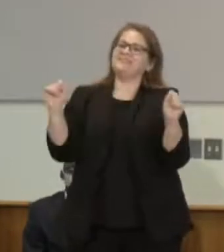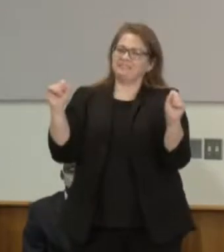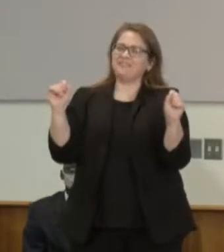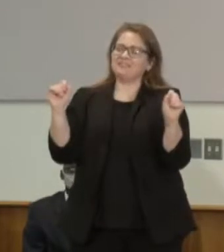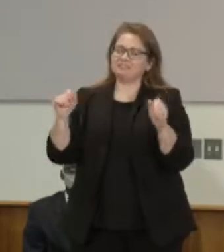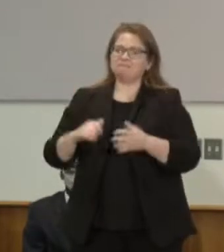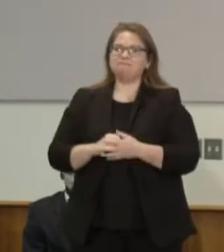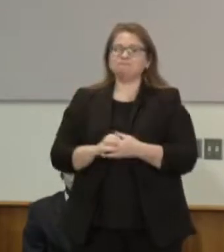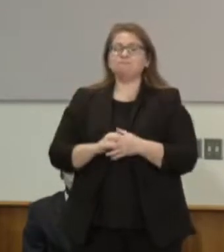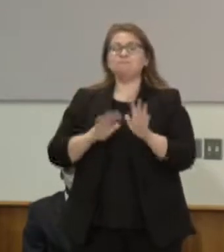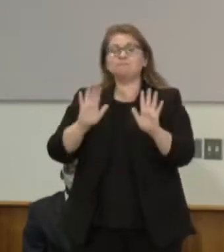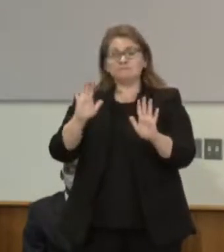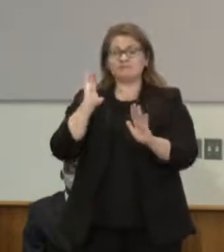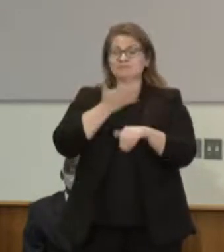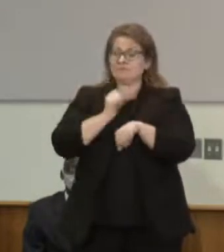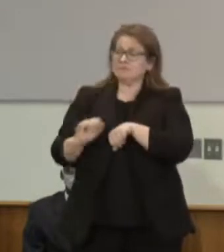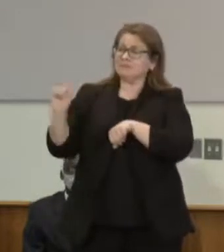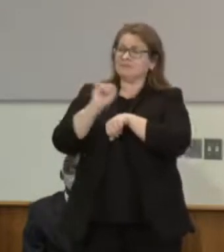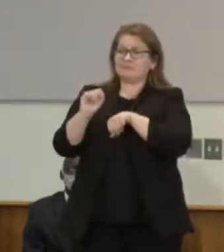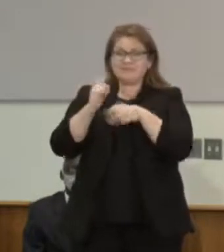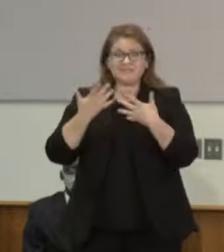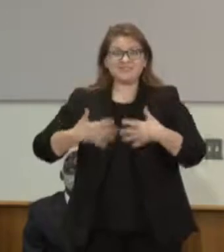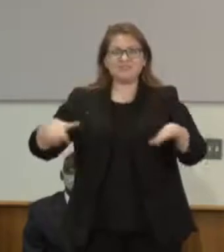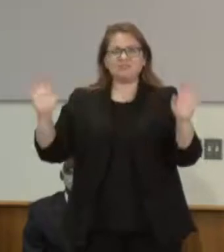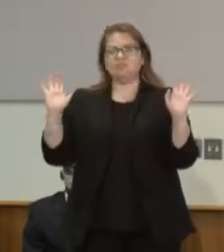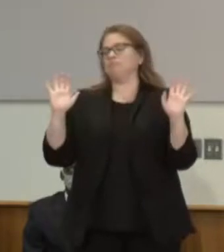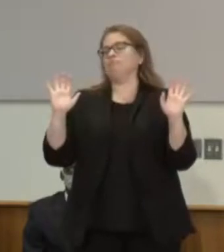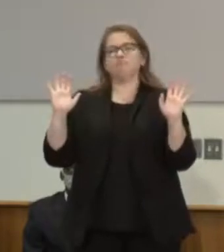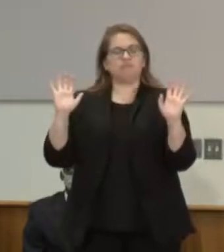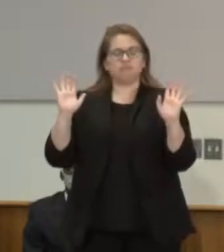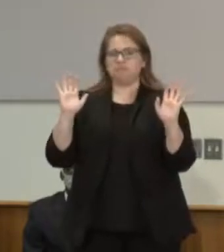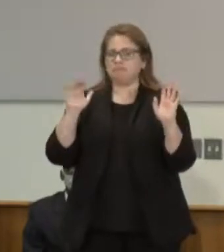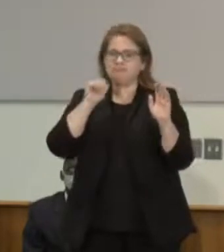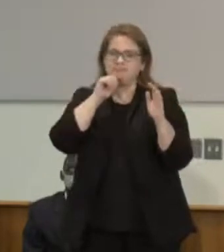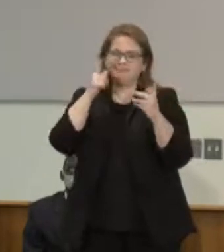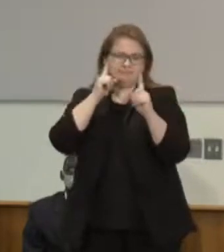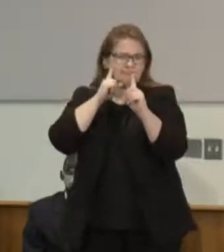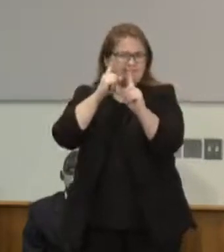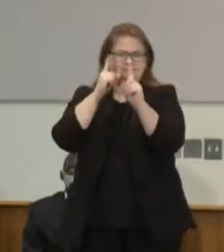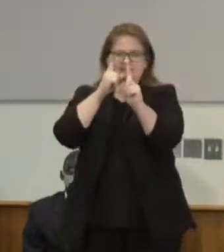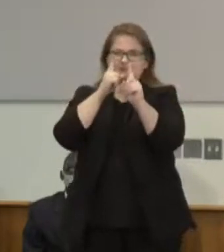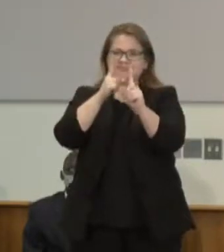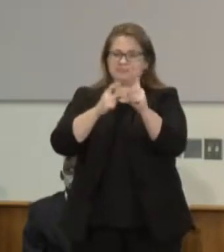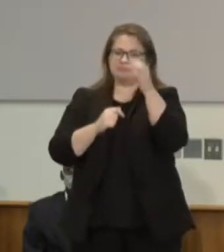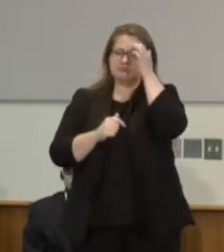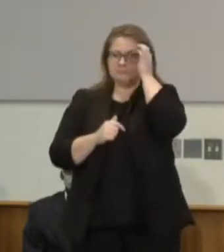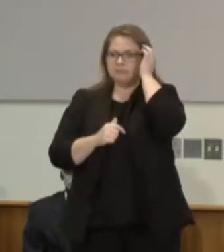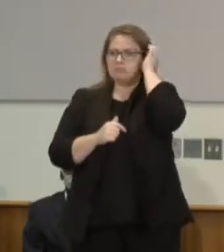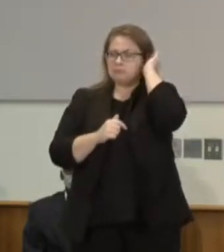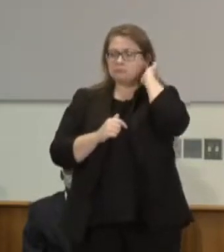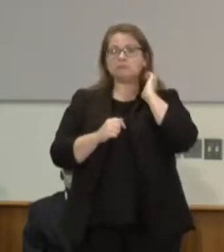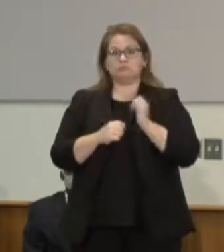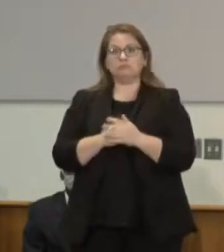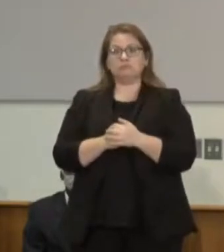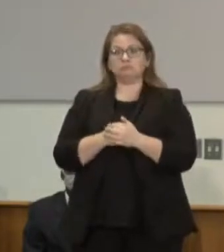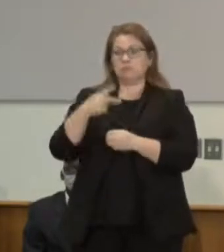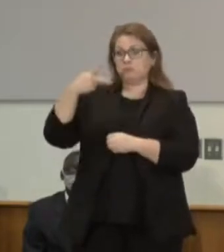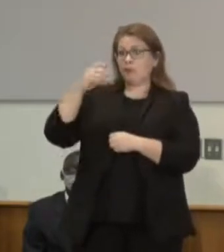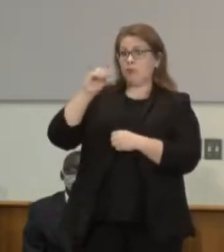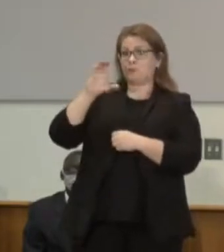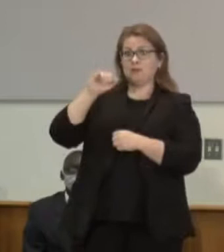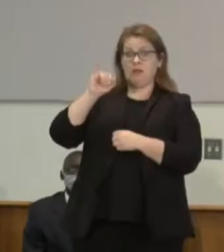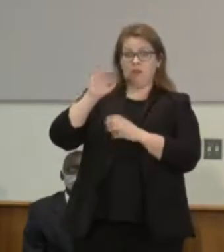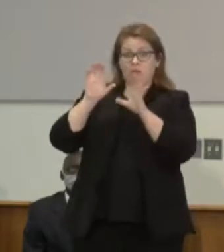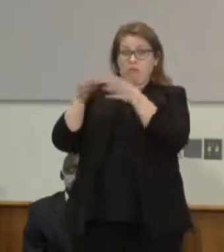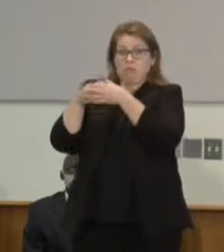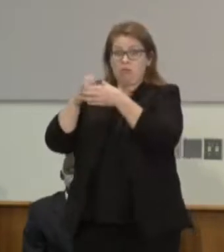towards justice. As one of the founding members of the People of Color and Indigenous Caucus, we recognize that